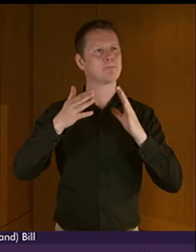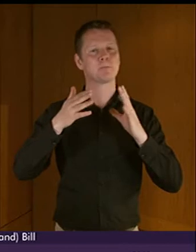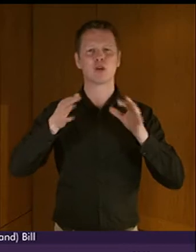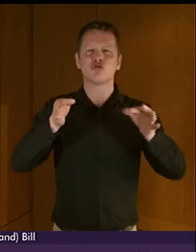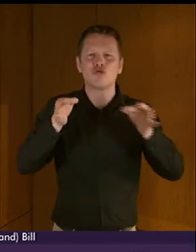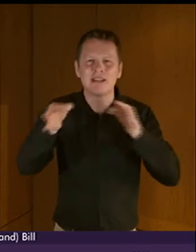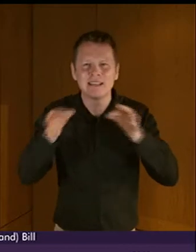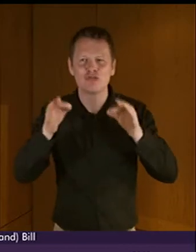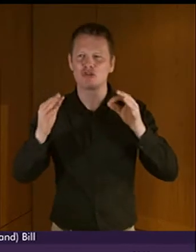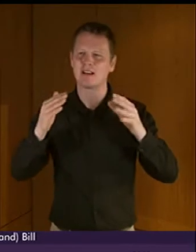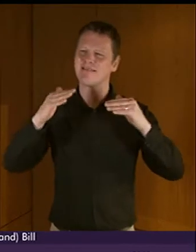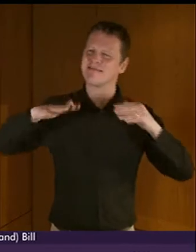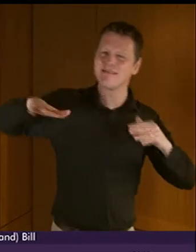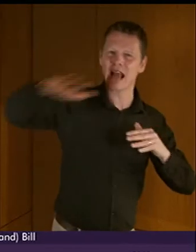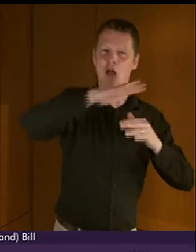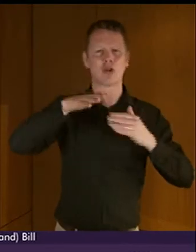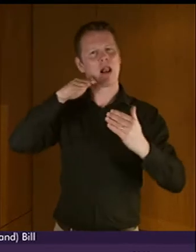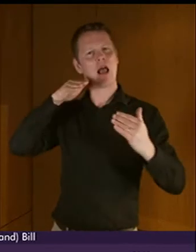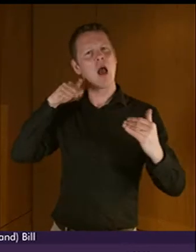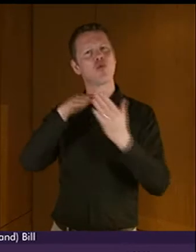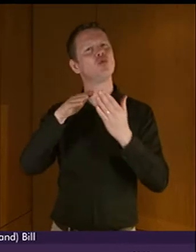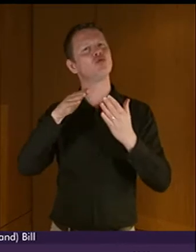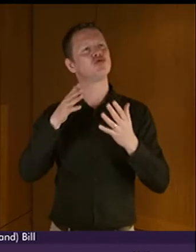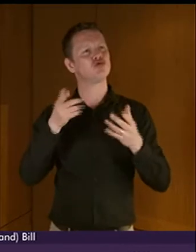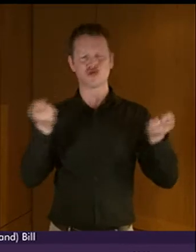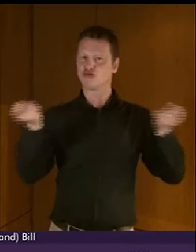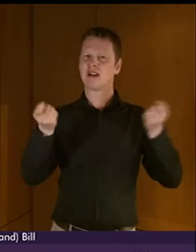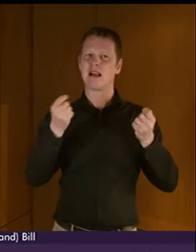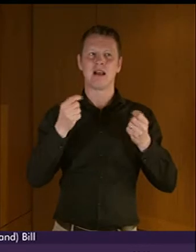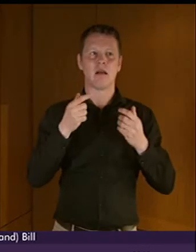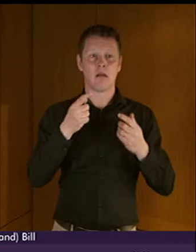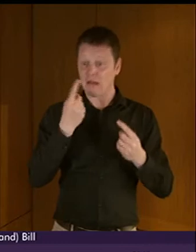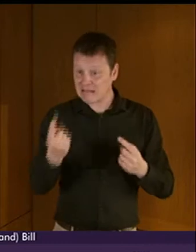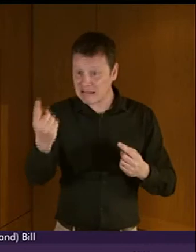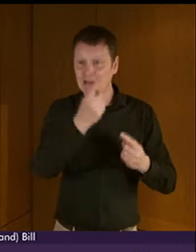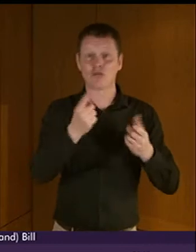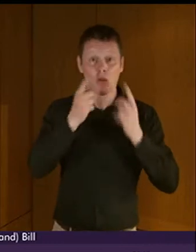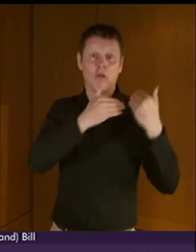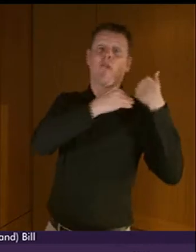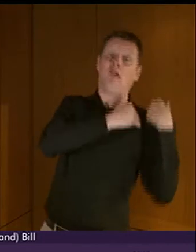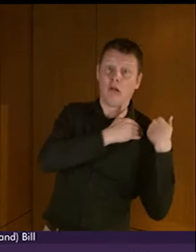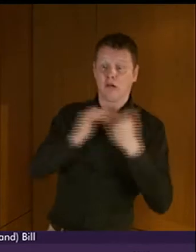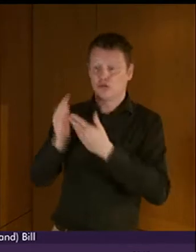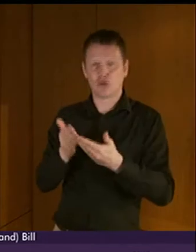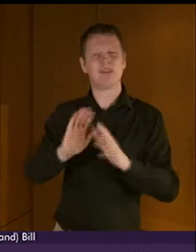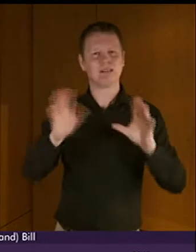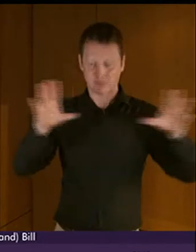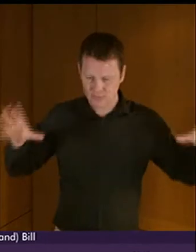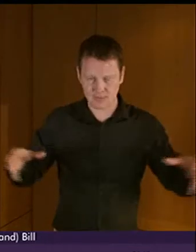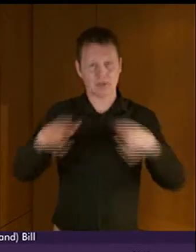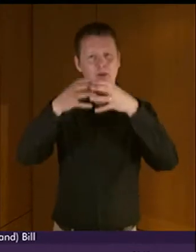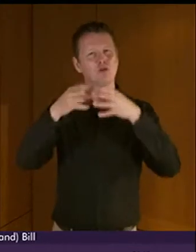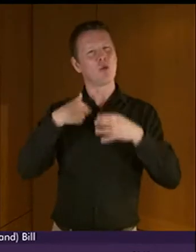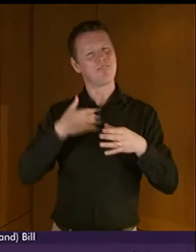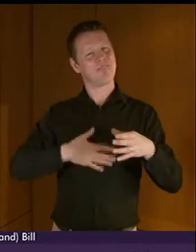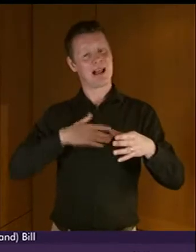a national level. It will, I believe, significantly reduce the burdens associated. We anticipate that the national